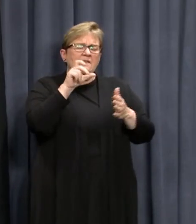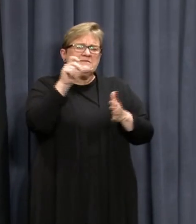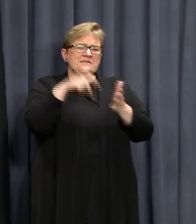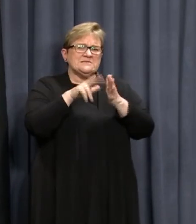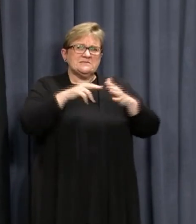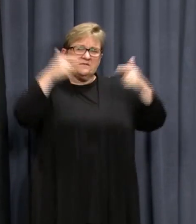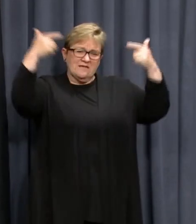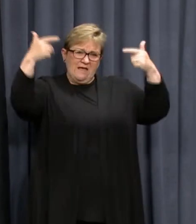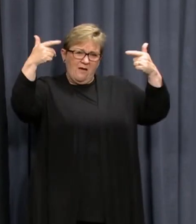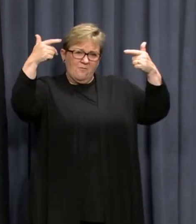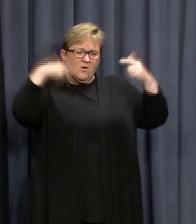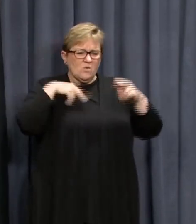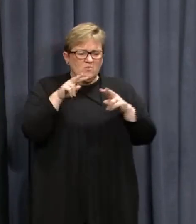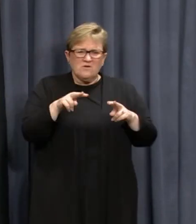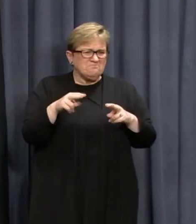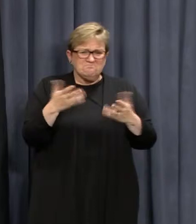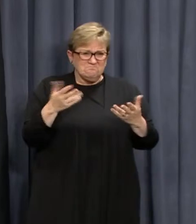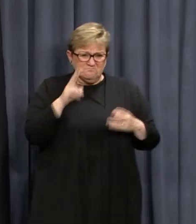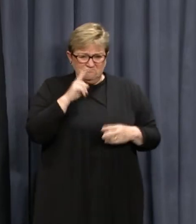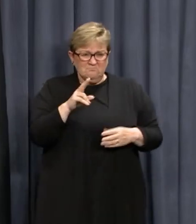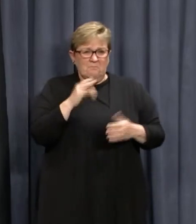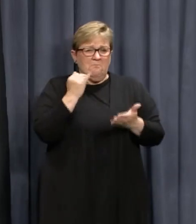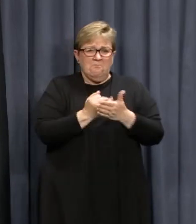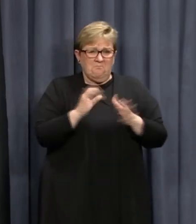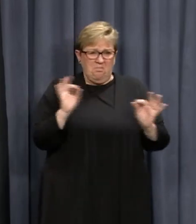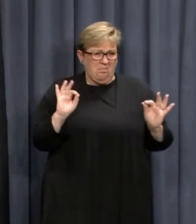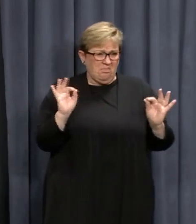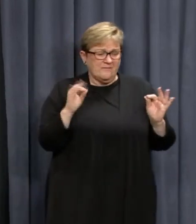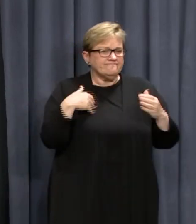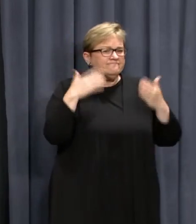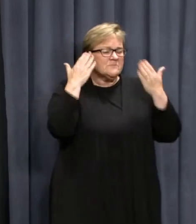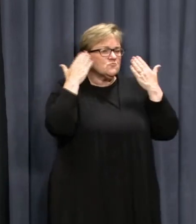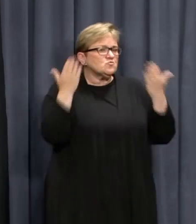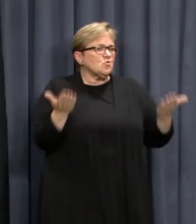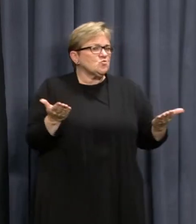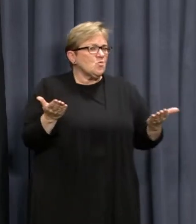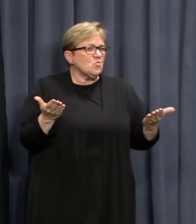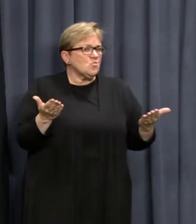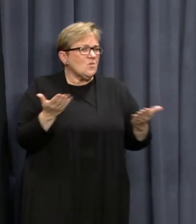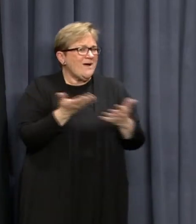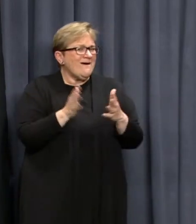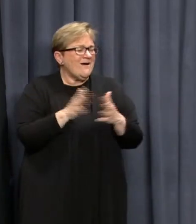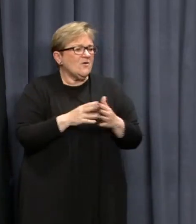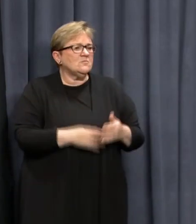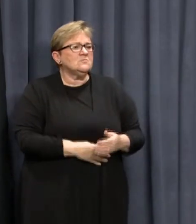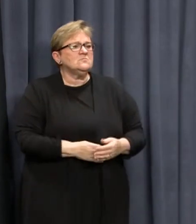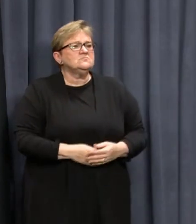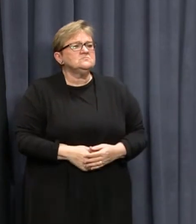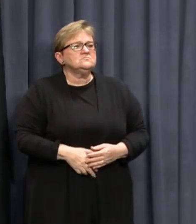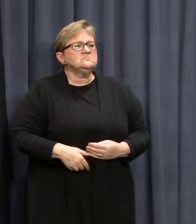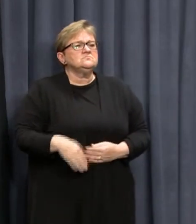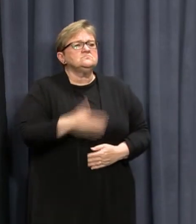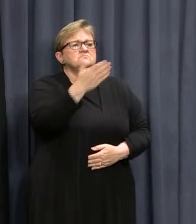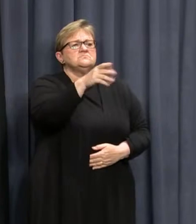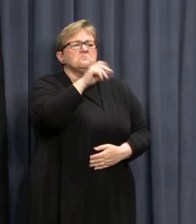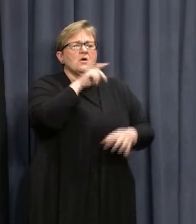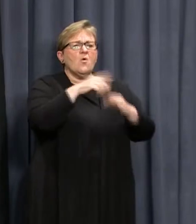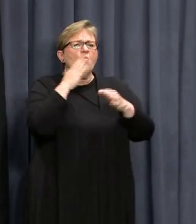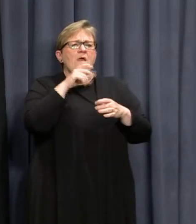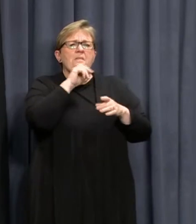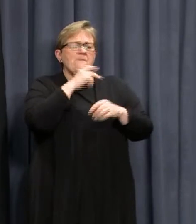footage has not shown any anomalies, so we don't know at this point in time. When did he have his vaccination?